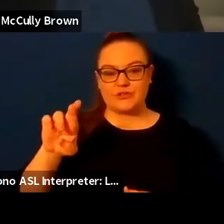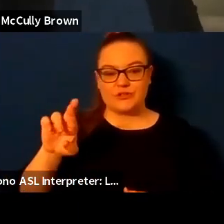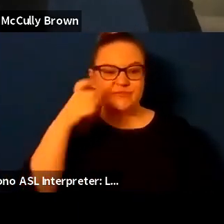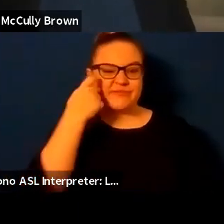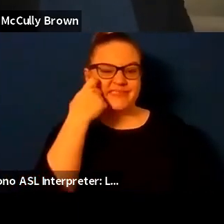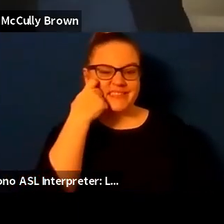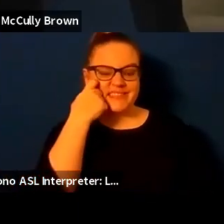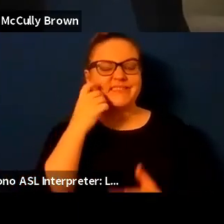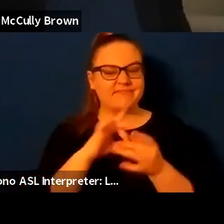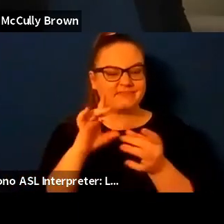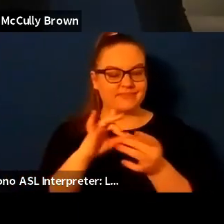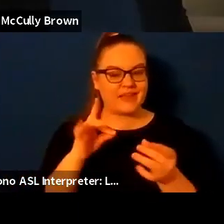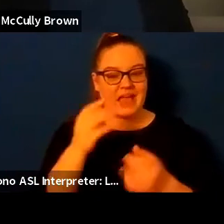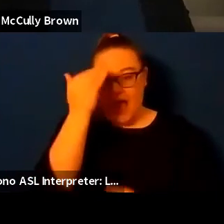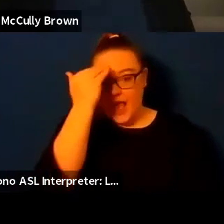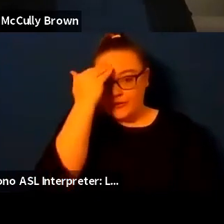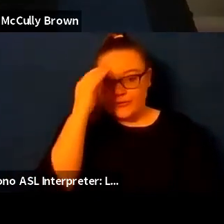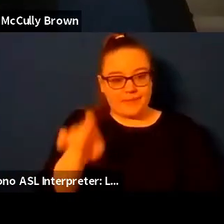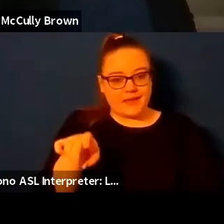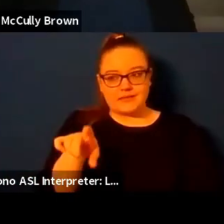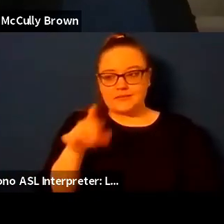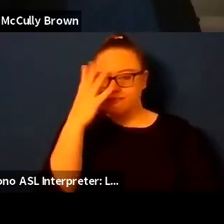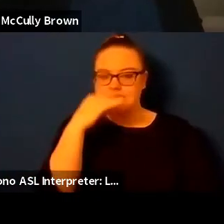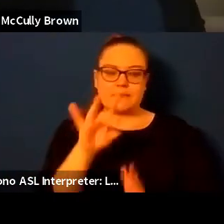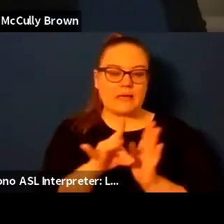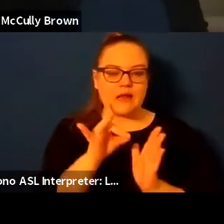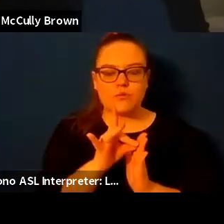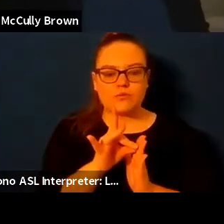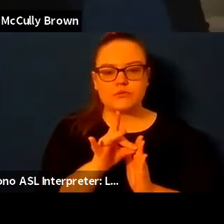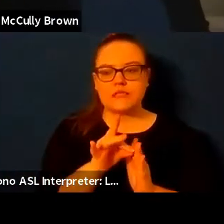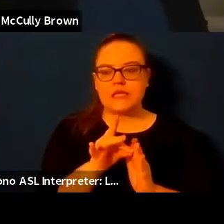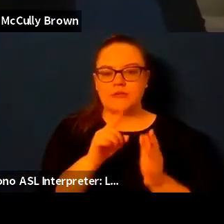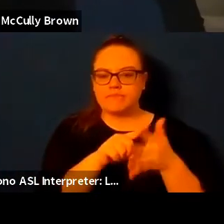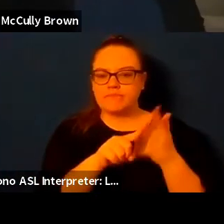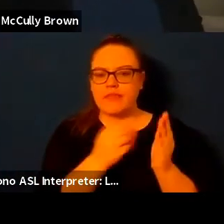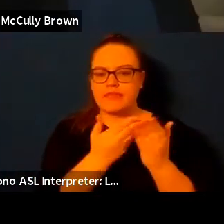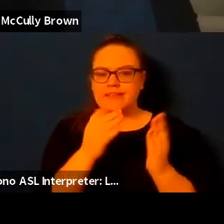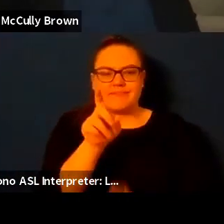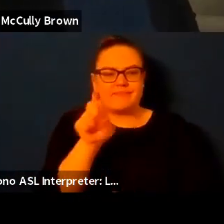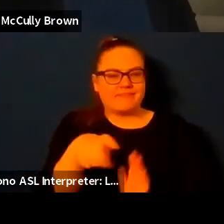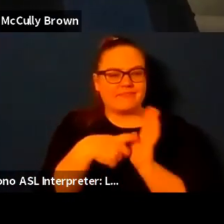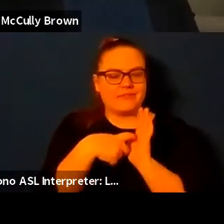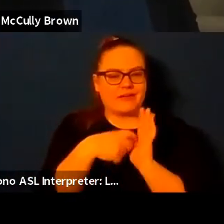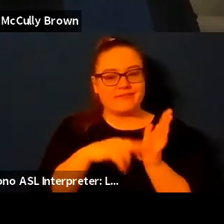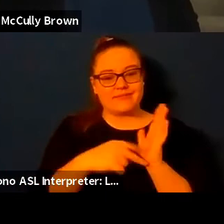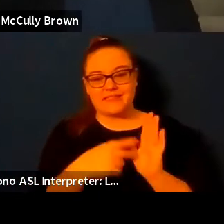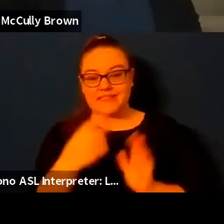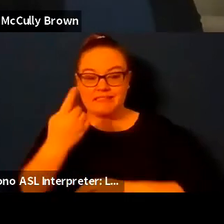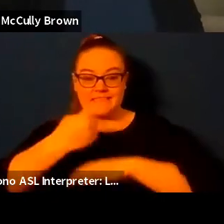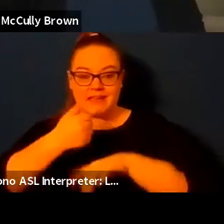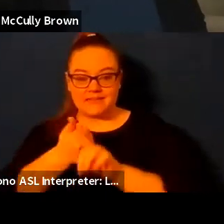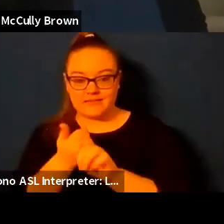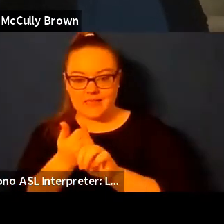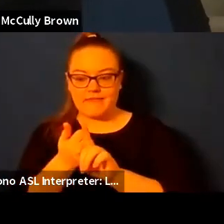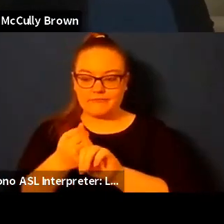i need like eight hours of sleep and so that means that they're just there's only so much i can get done during the day um